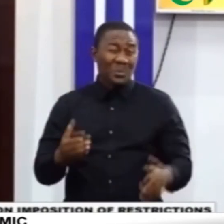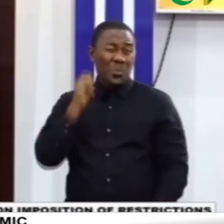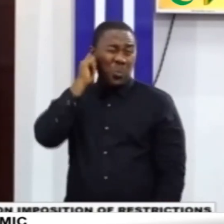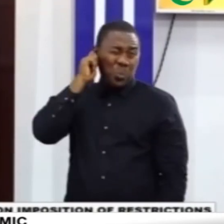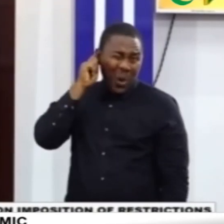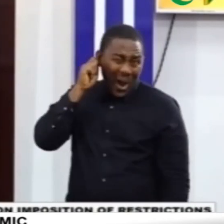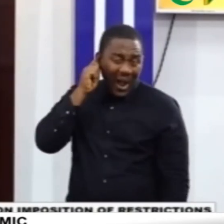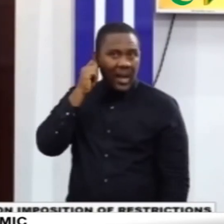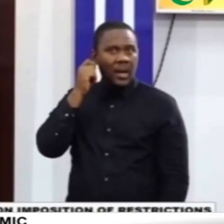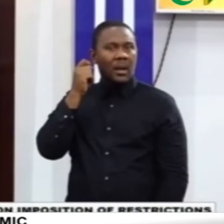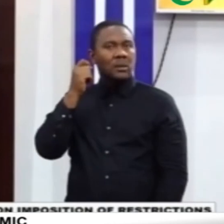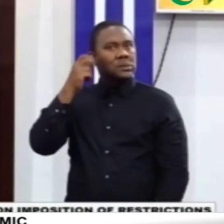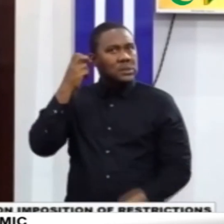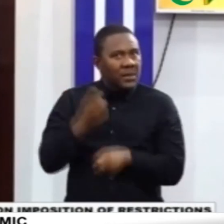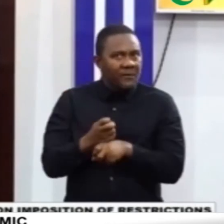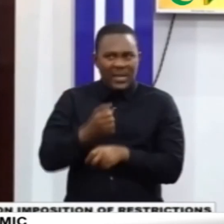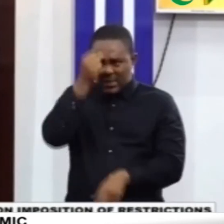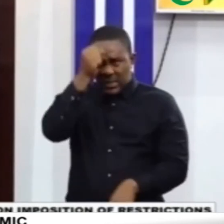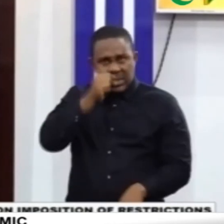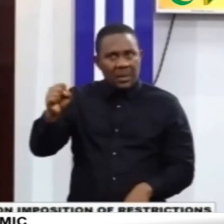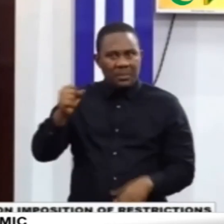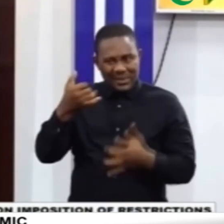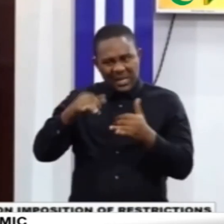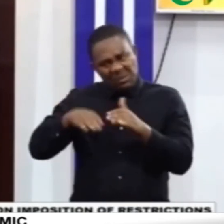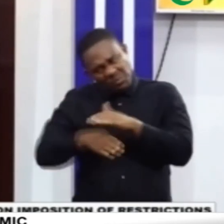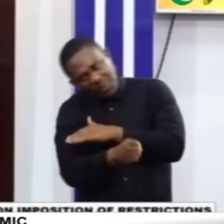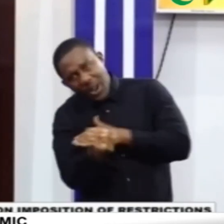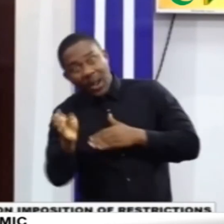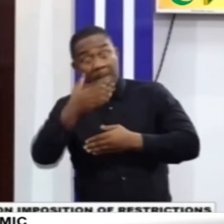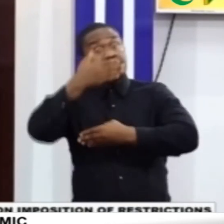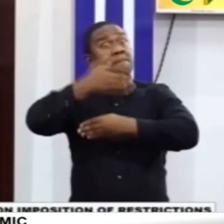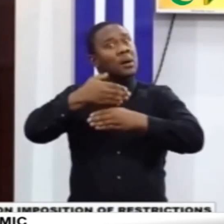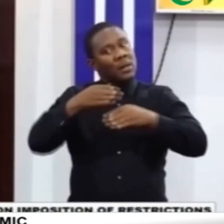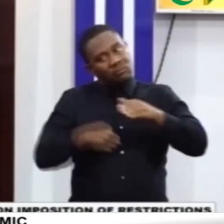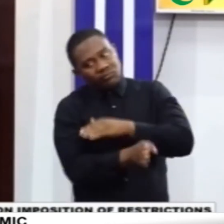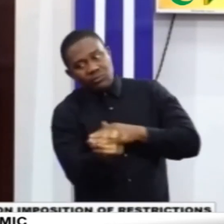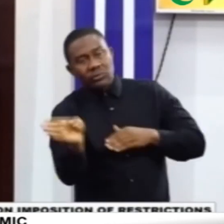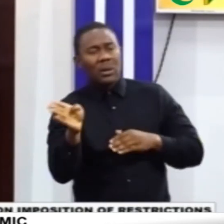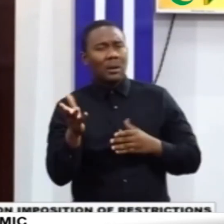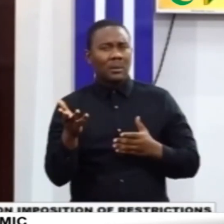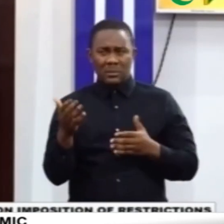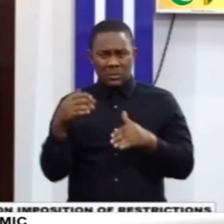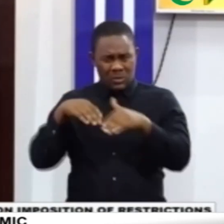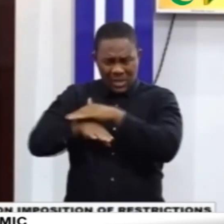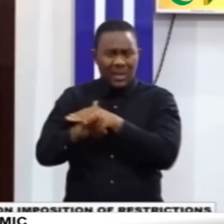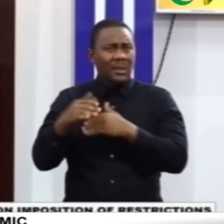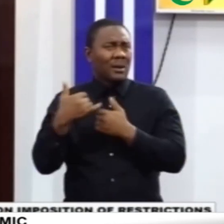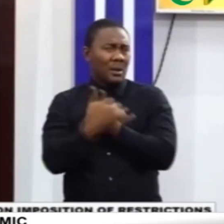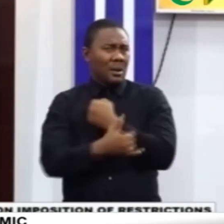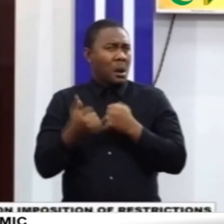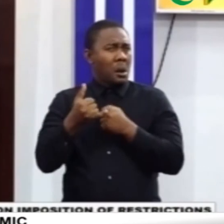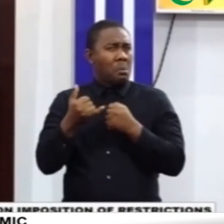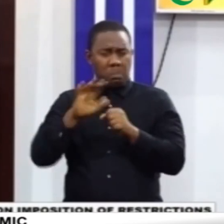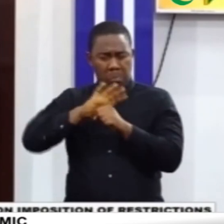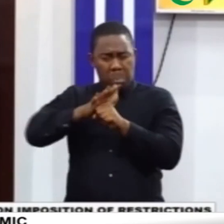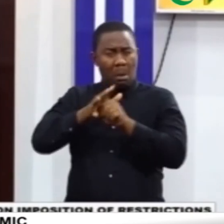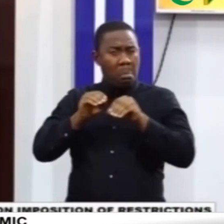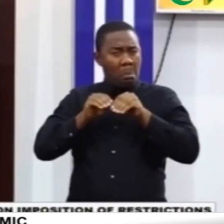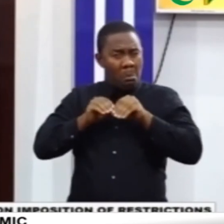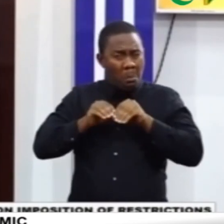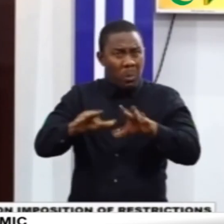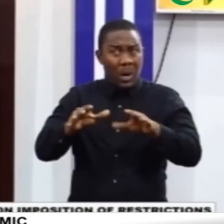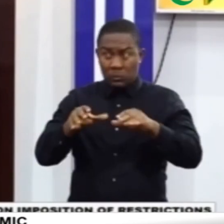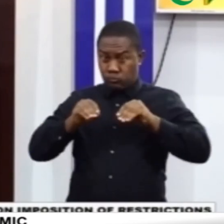persons in the border communities who are determined to undermine the government's efforts to control the spread of the coronavirus.